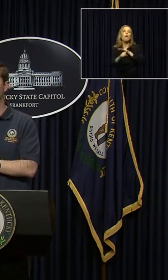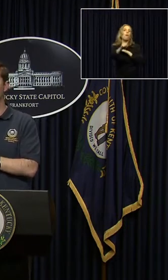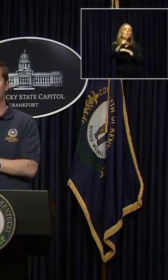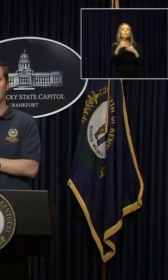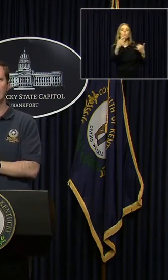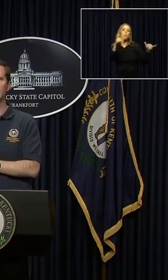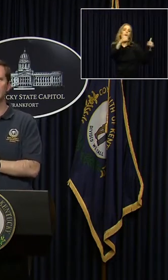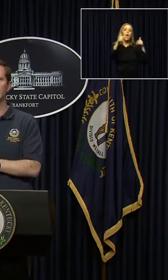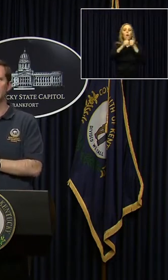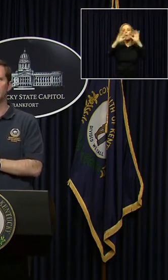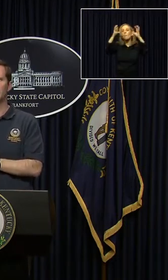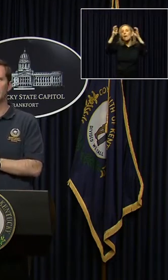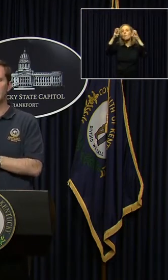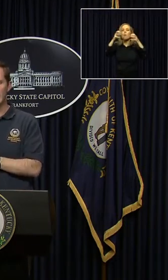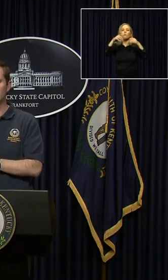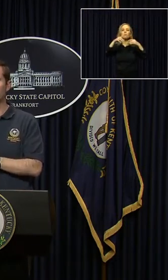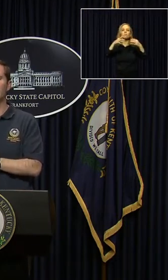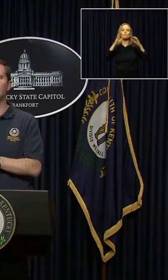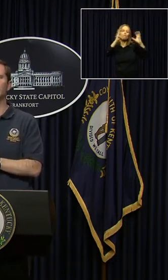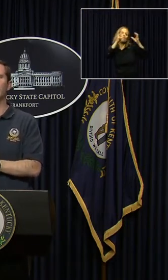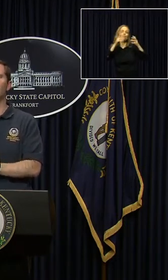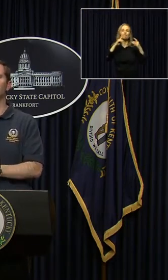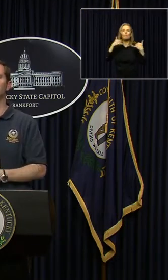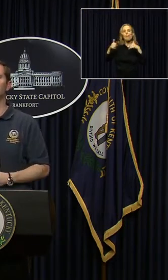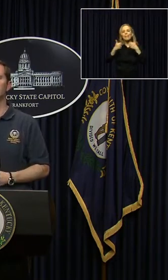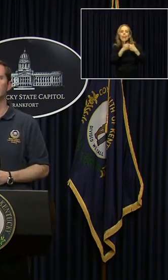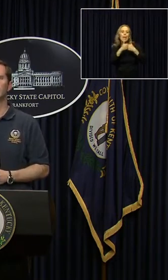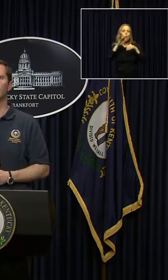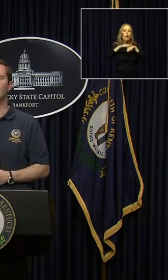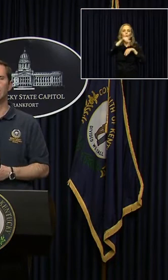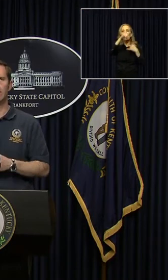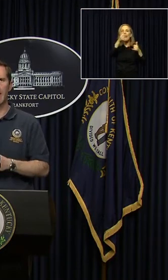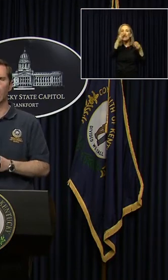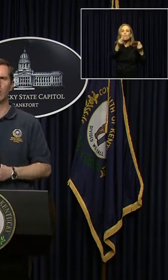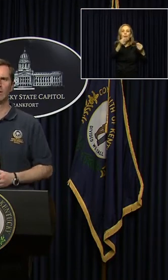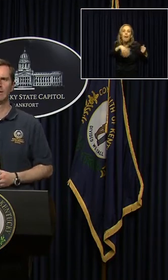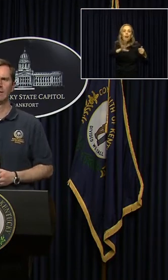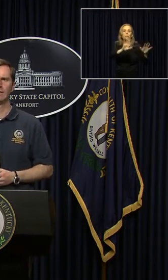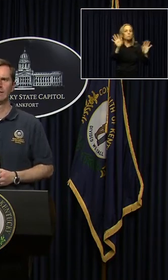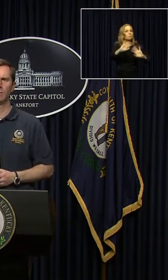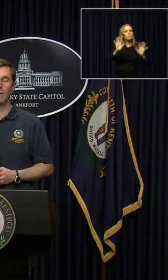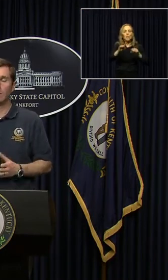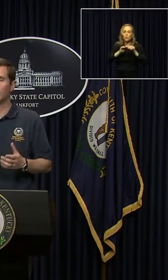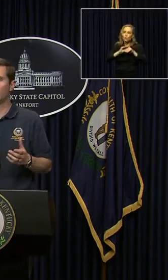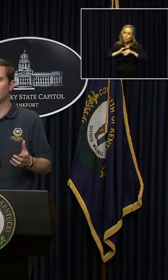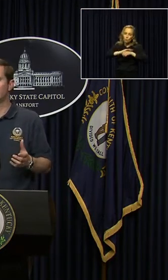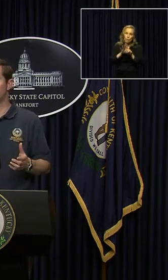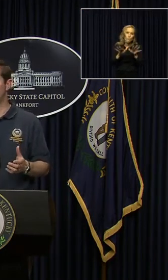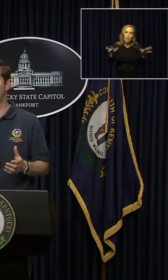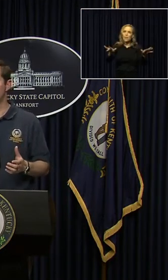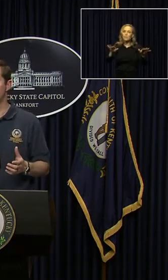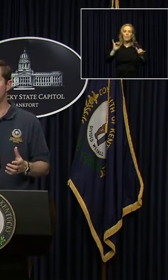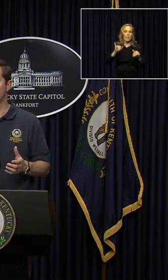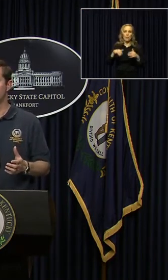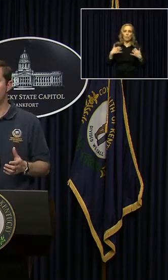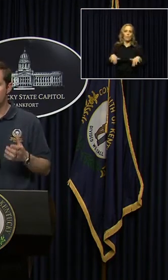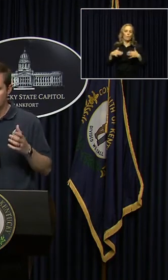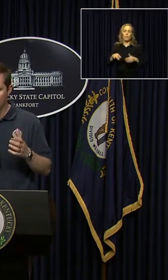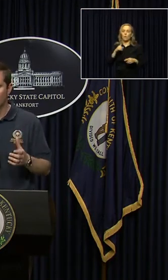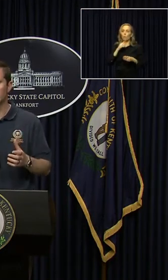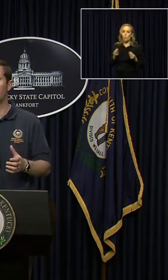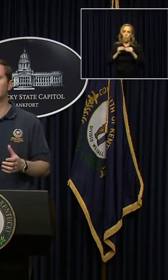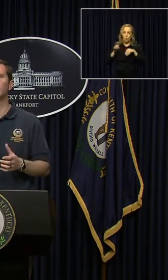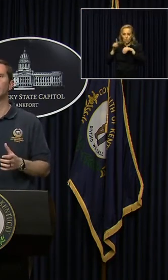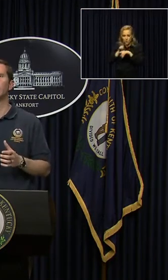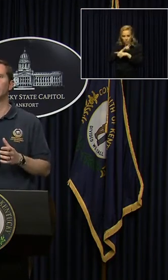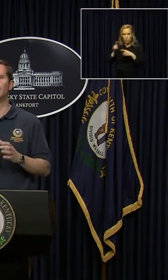court with a bunch of other kids that that spreads the virus. So we need to be better. We need to be more disciplined and we